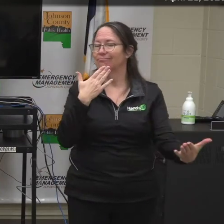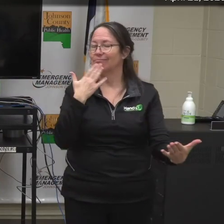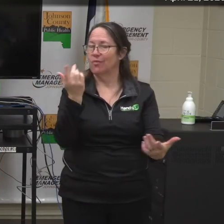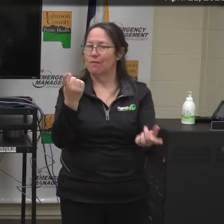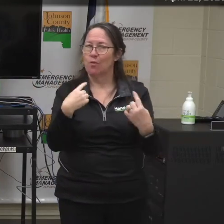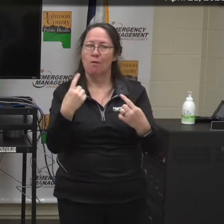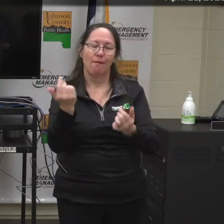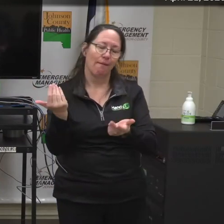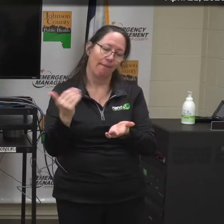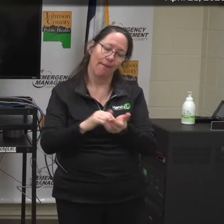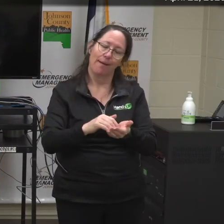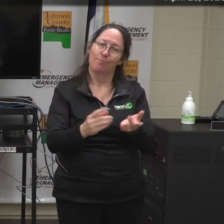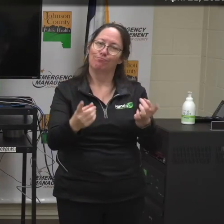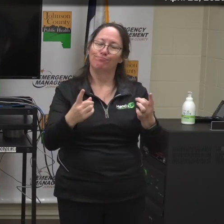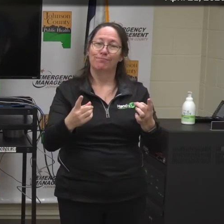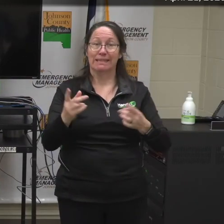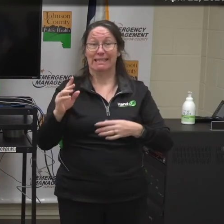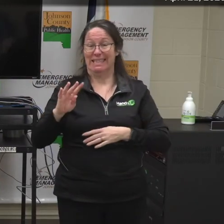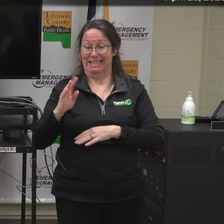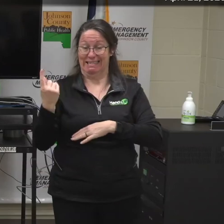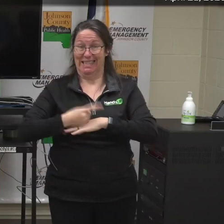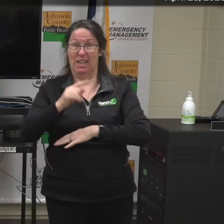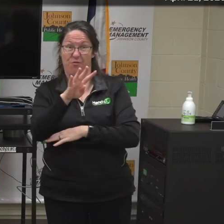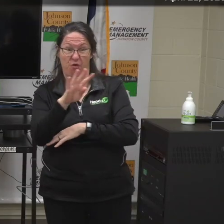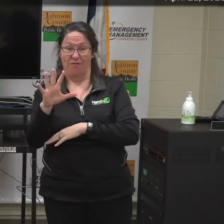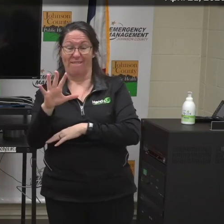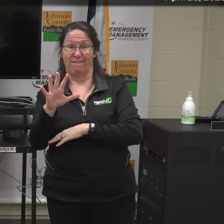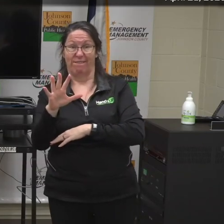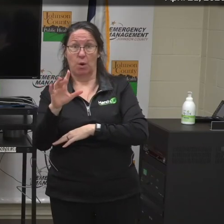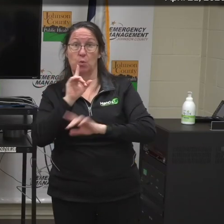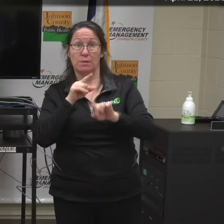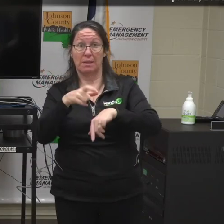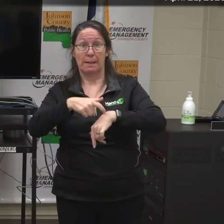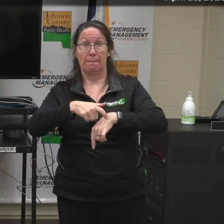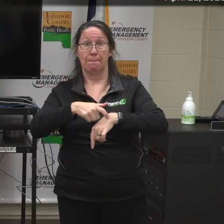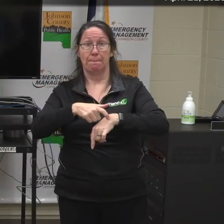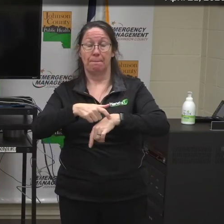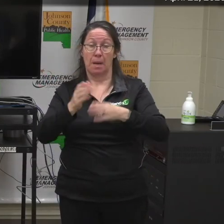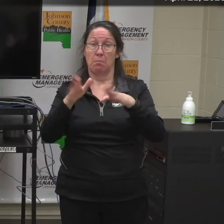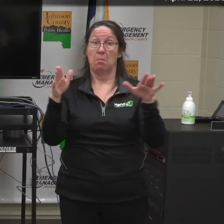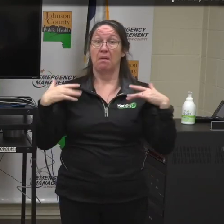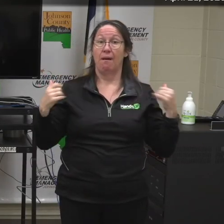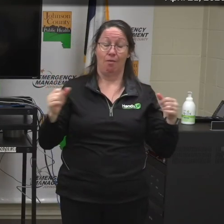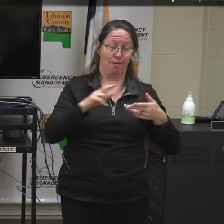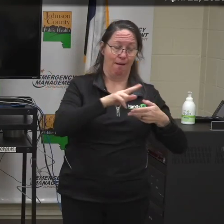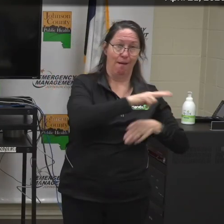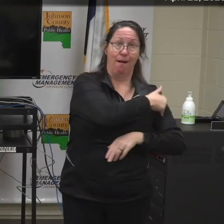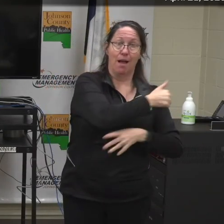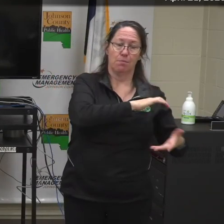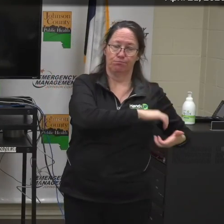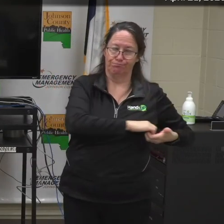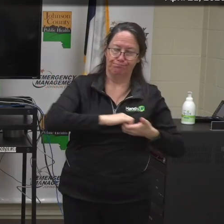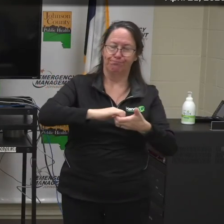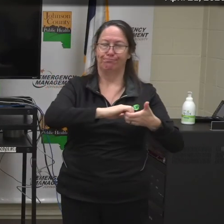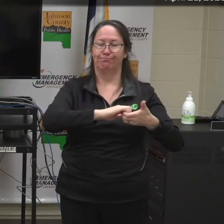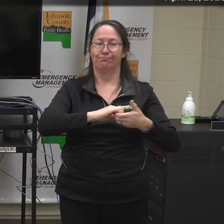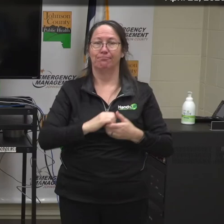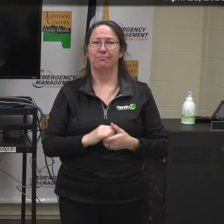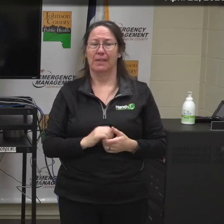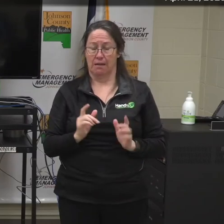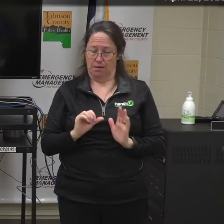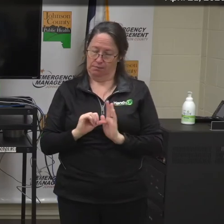being here again. This is day 45 of the response for Johnson County Emergency Management, Public Health, and the hospitals. And I'd just like to